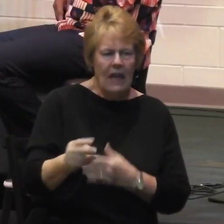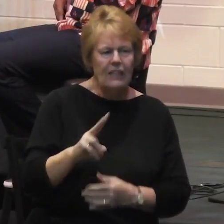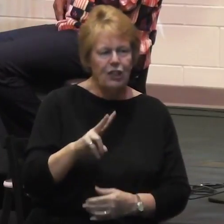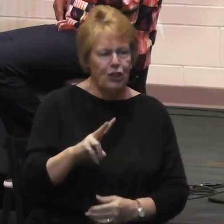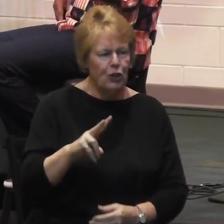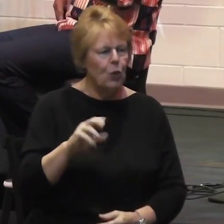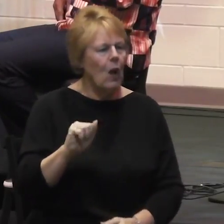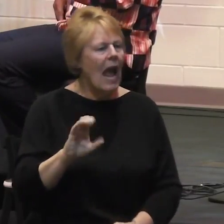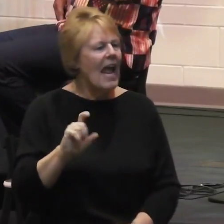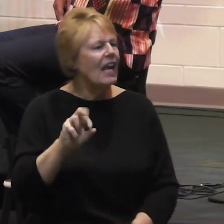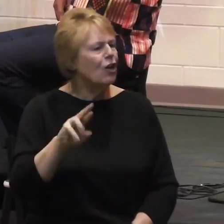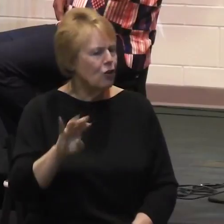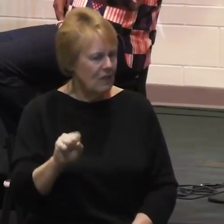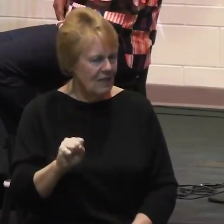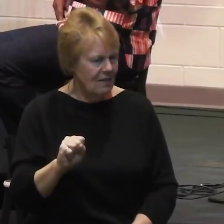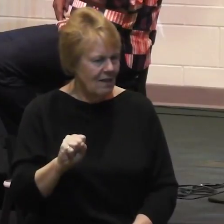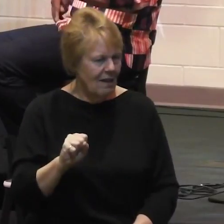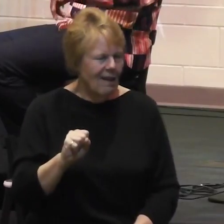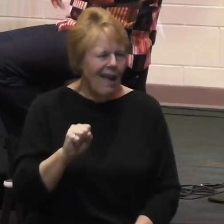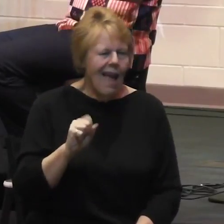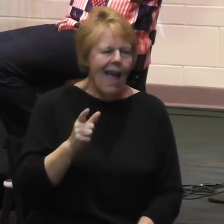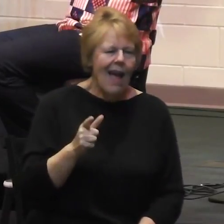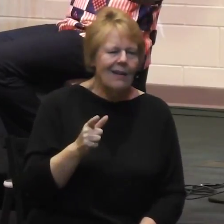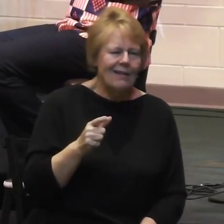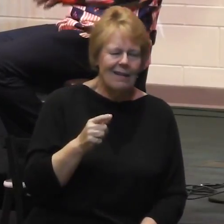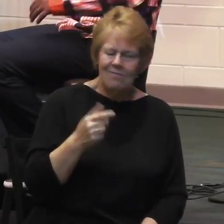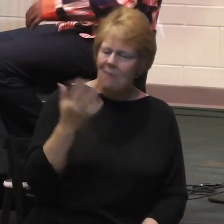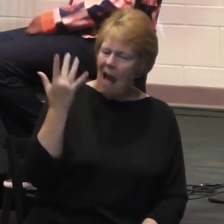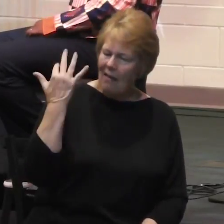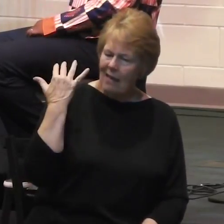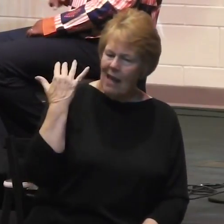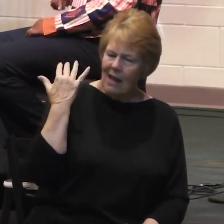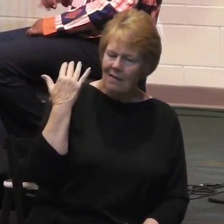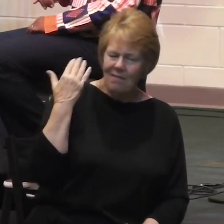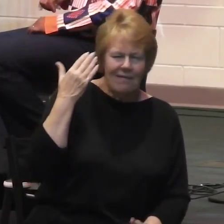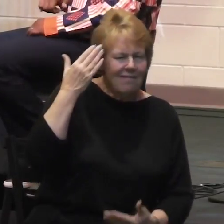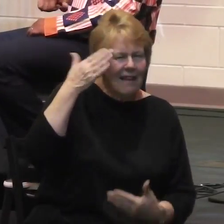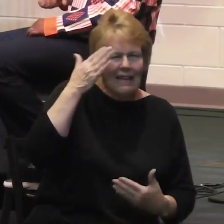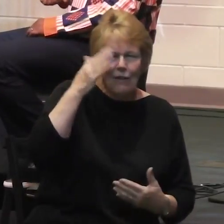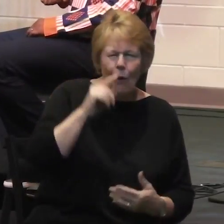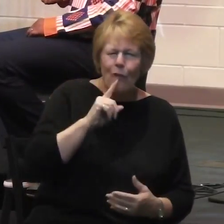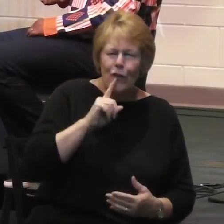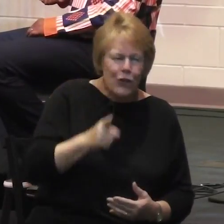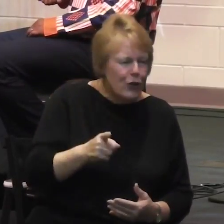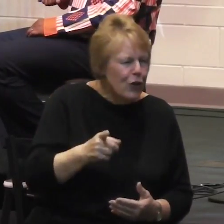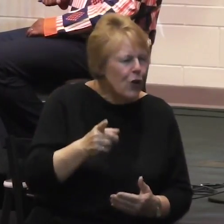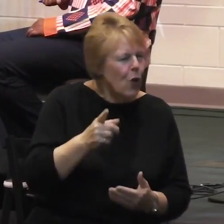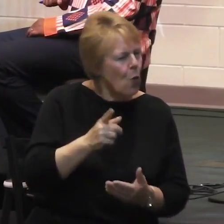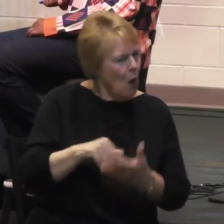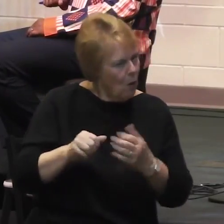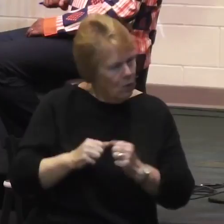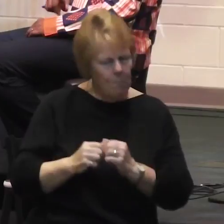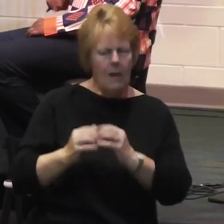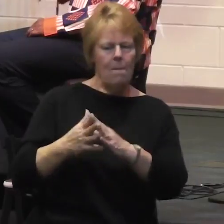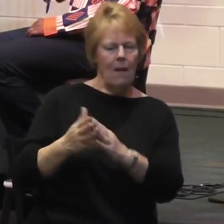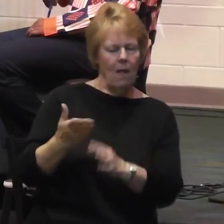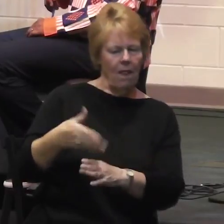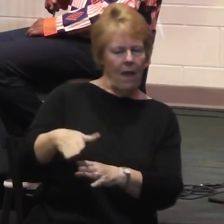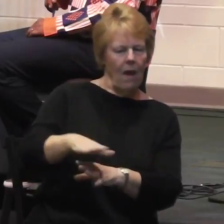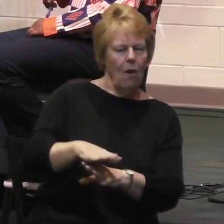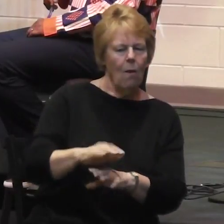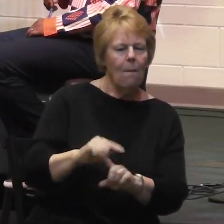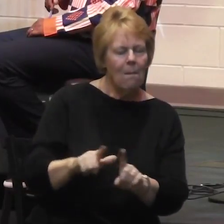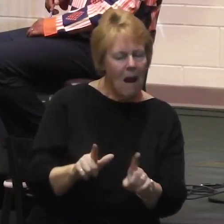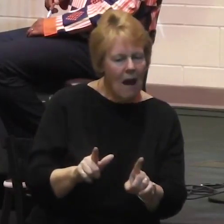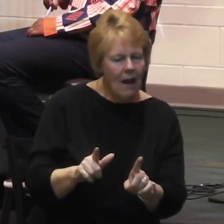At the time, we didn't know what it would pan out to become. But then right now, we have,